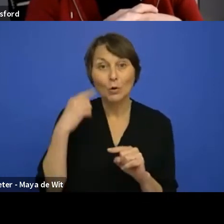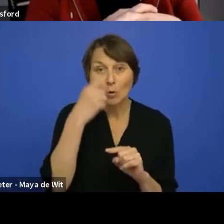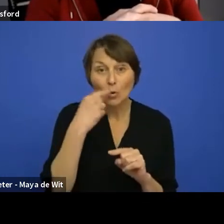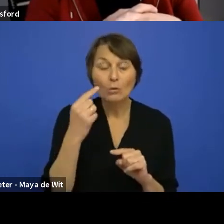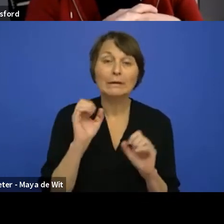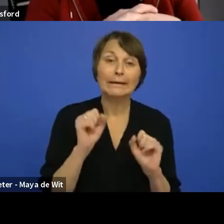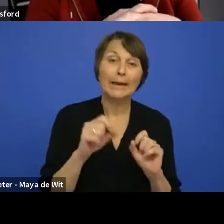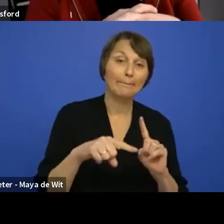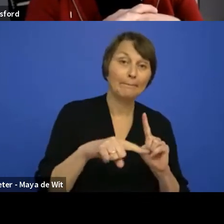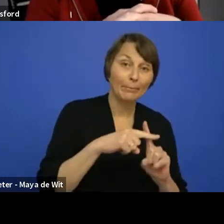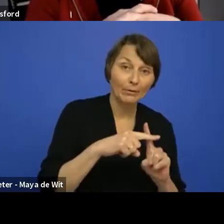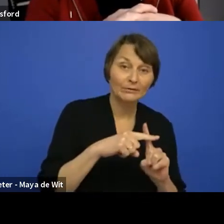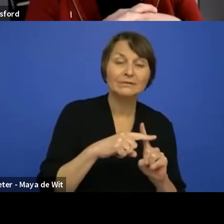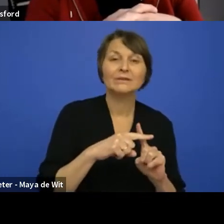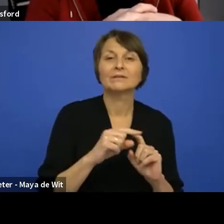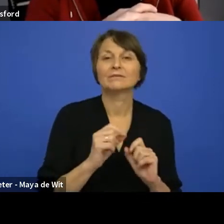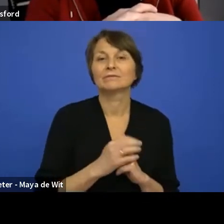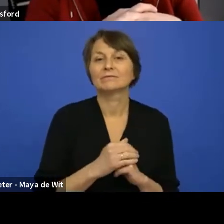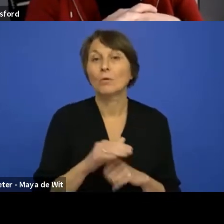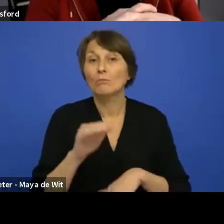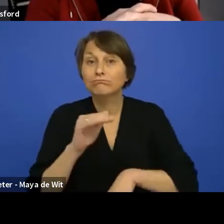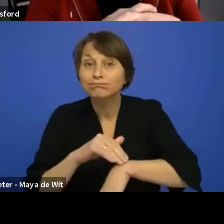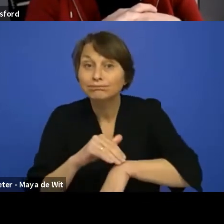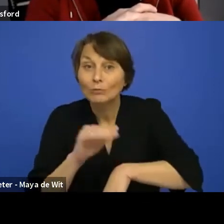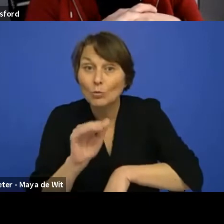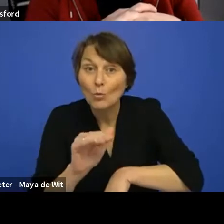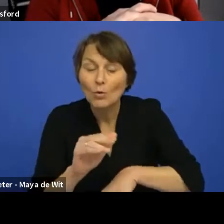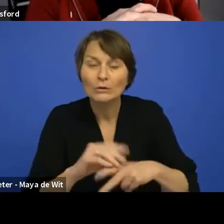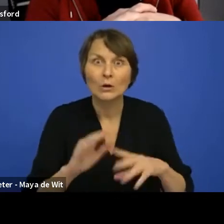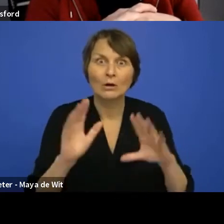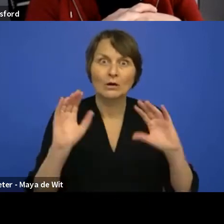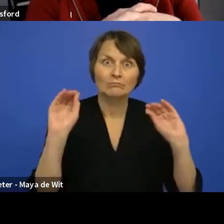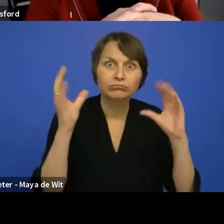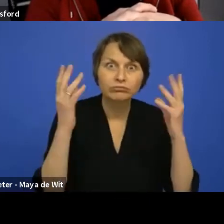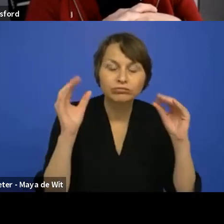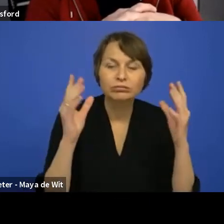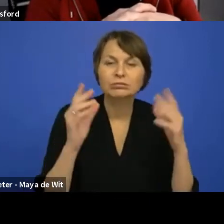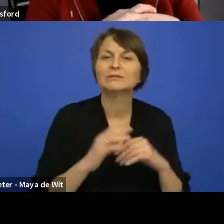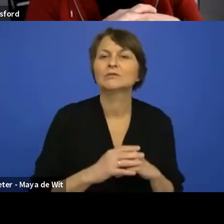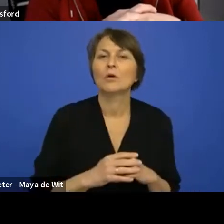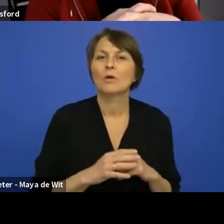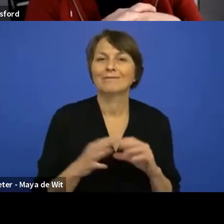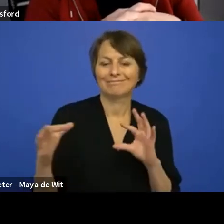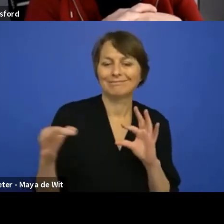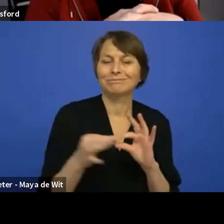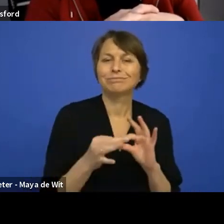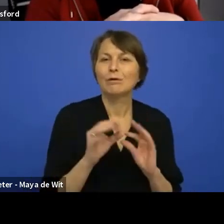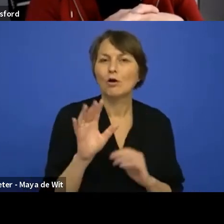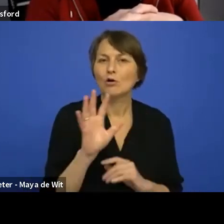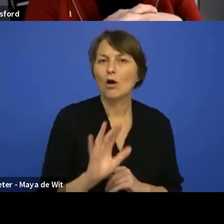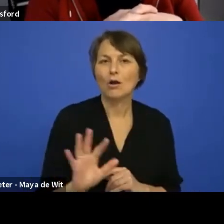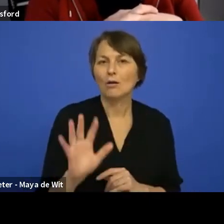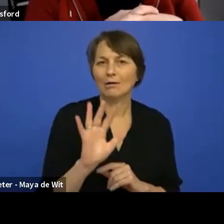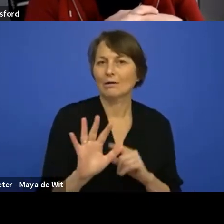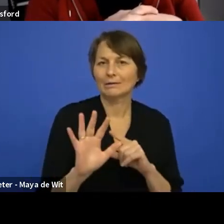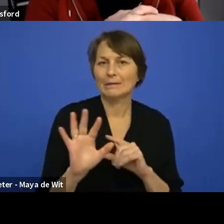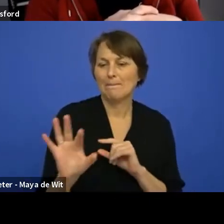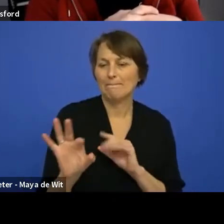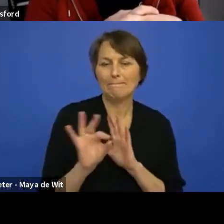or a warning, or a danger. So it's not specific to the color, meaning that we could actually evolve the color or